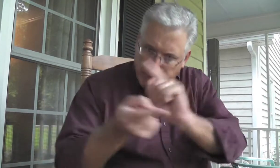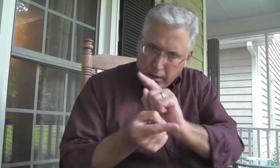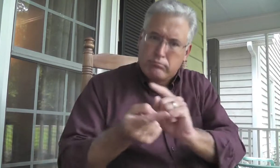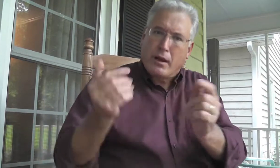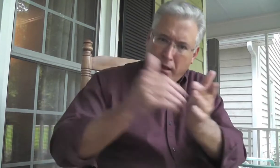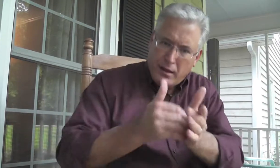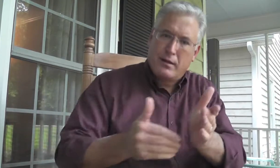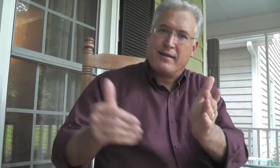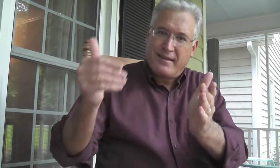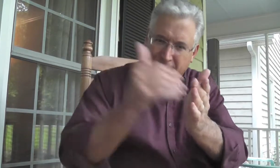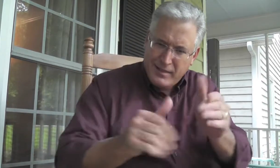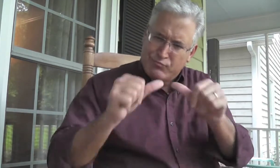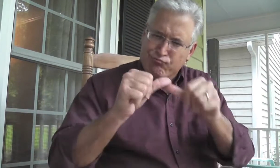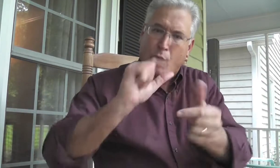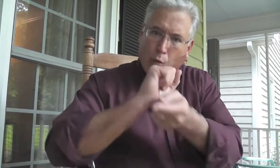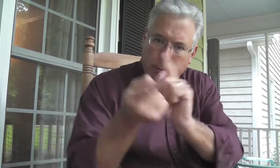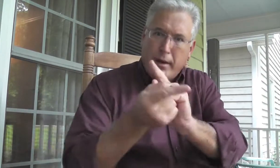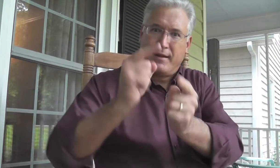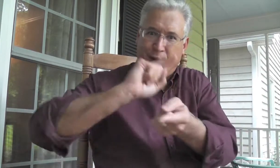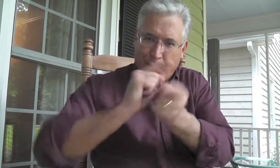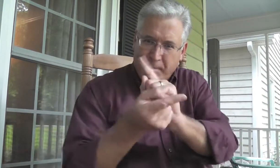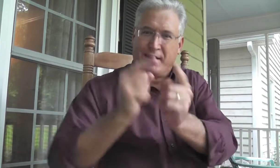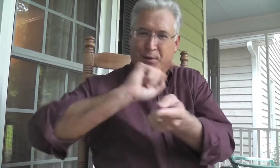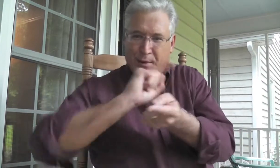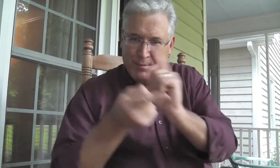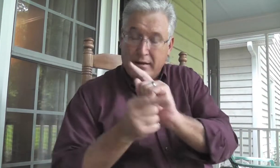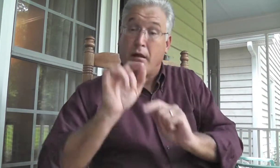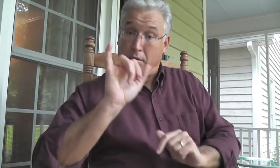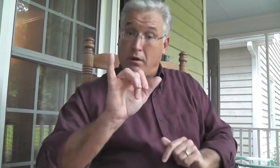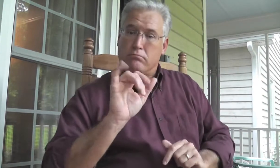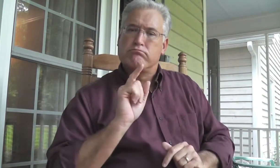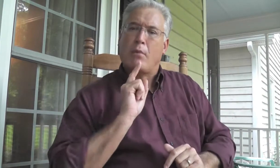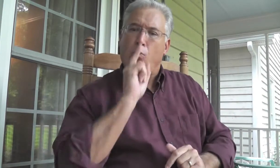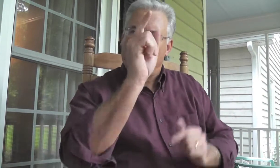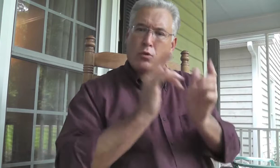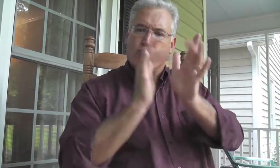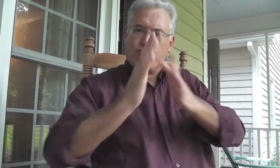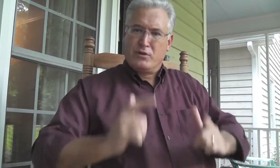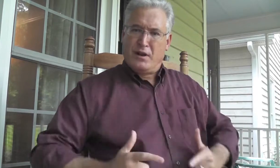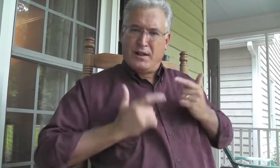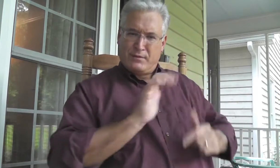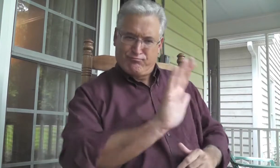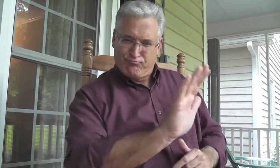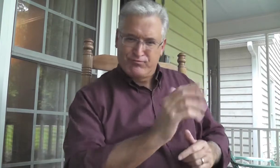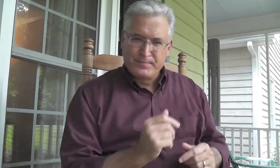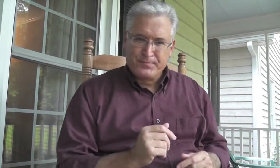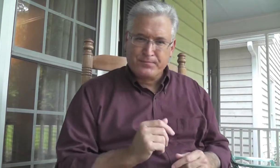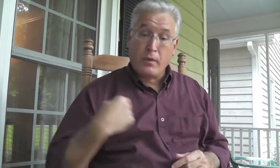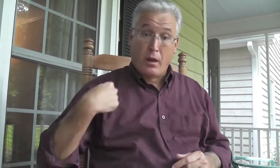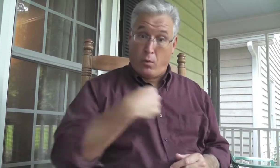we repent again. And again, and again, and again. We just keep doing it. That is the Christian life.